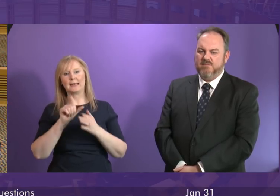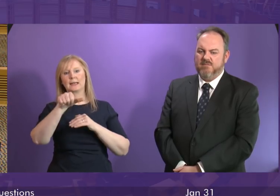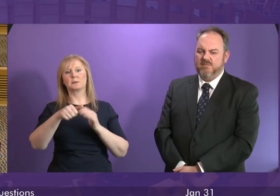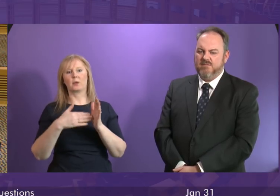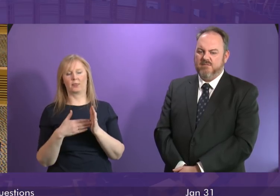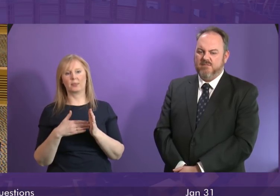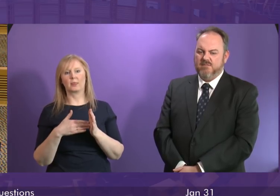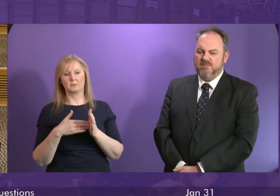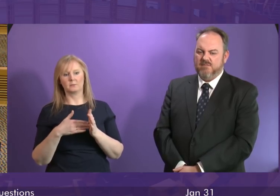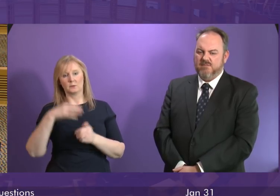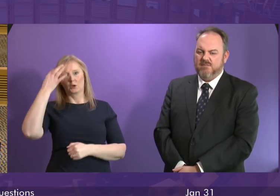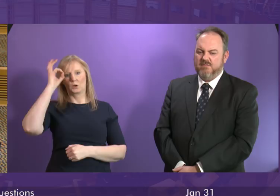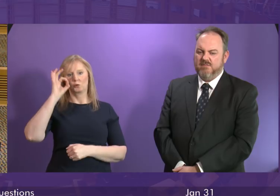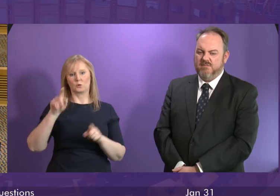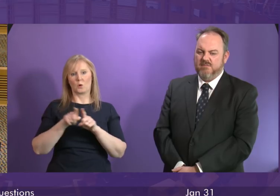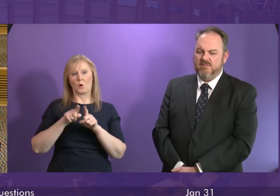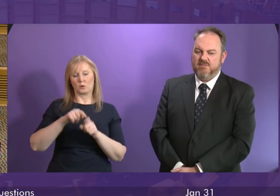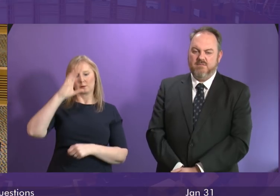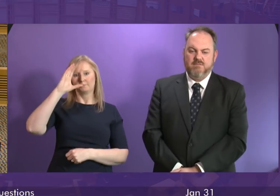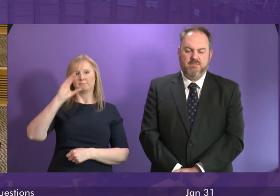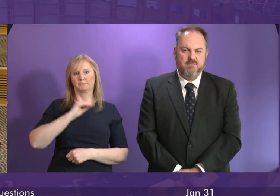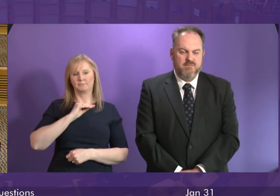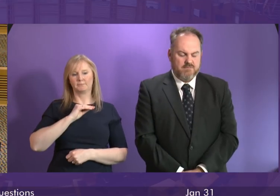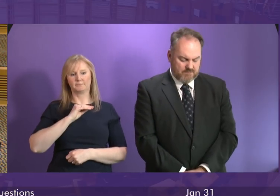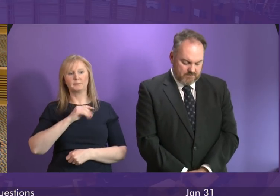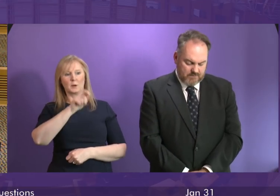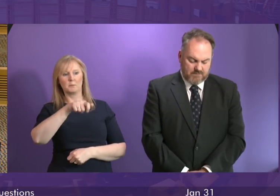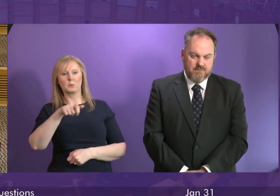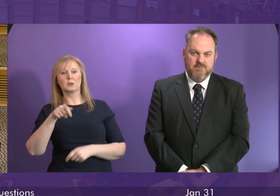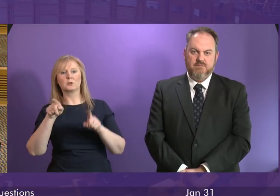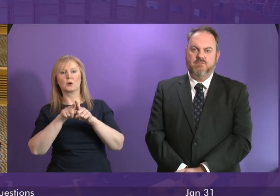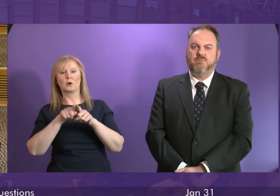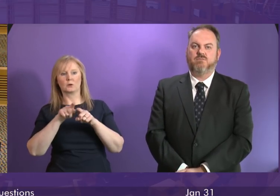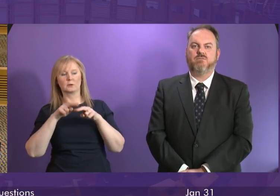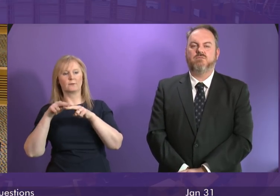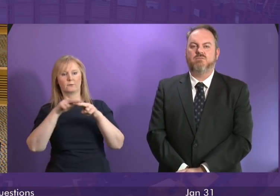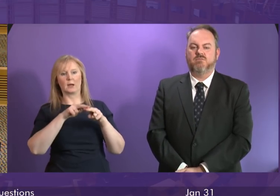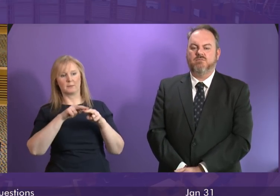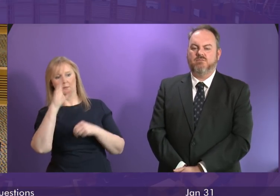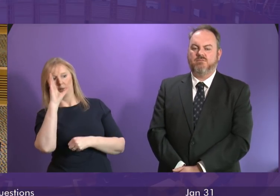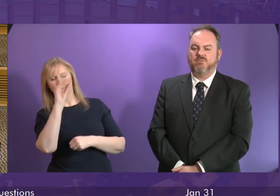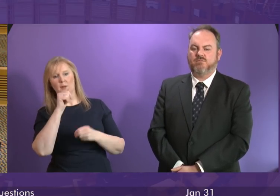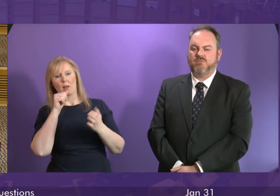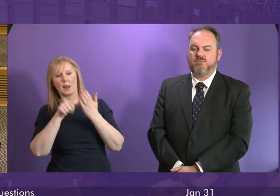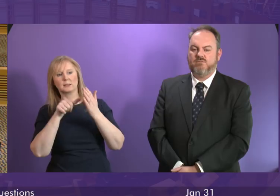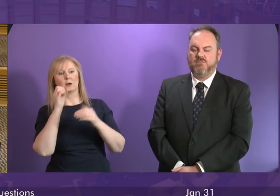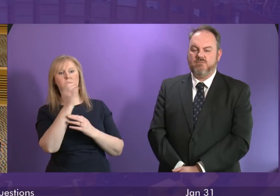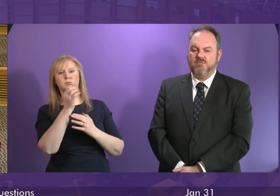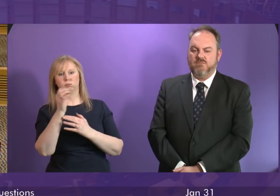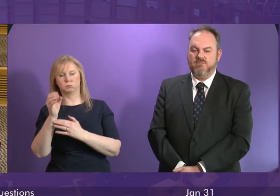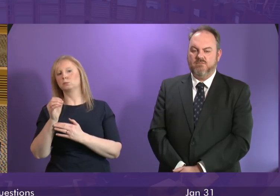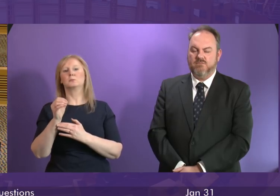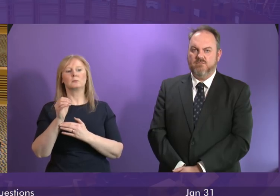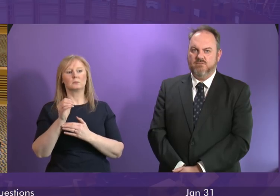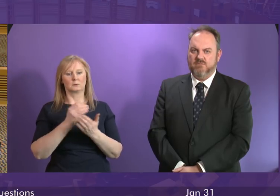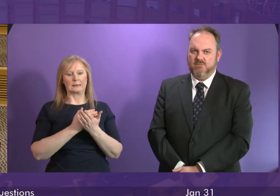the council has also advised that parents and pupils have been kept informed by letter I would say that clear communication of the issue and the